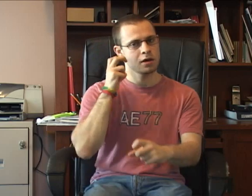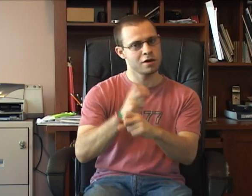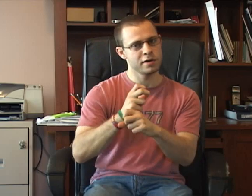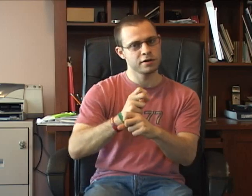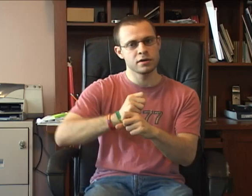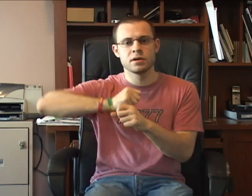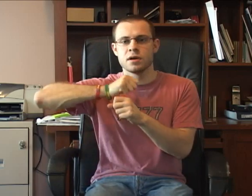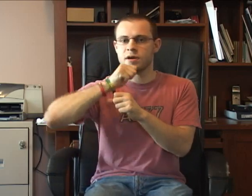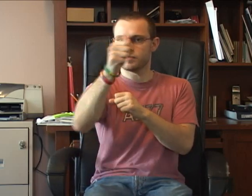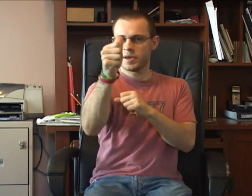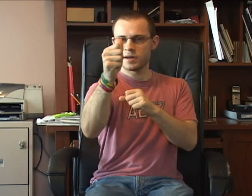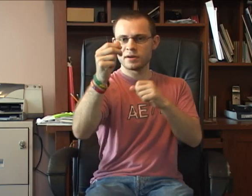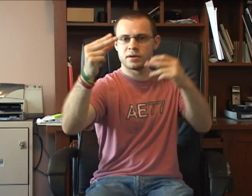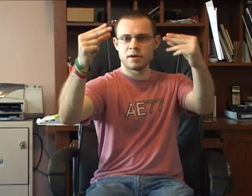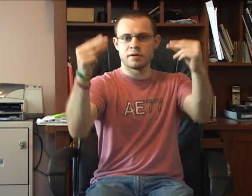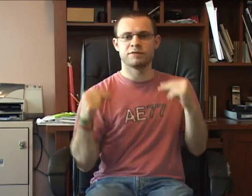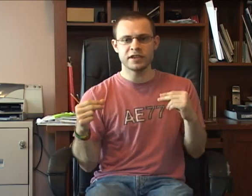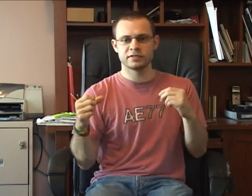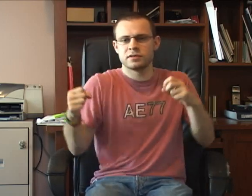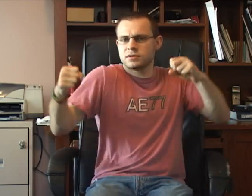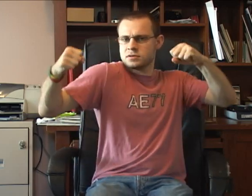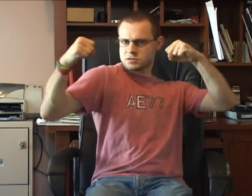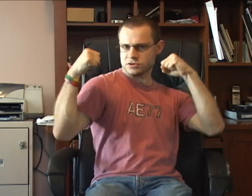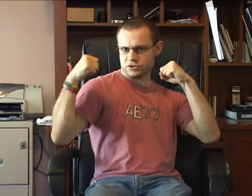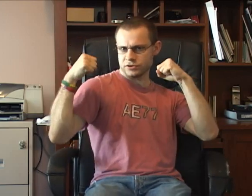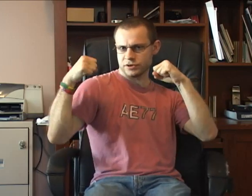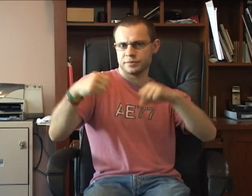Harder, better, faster, stronger